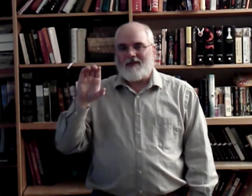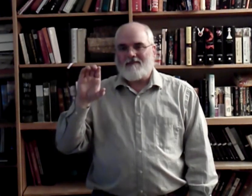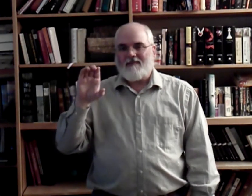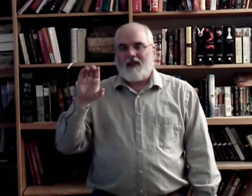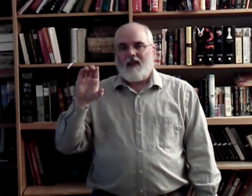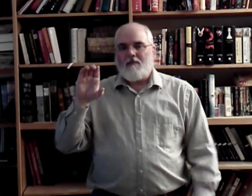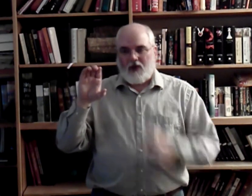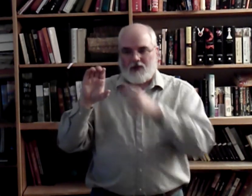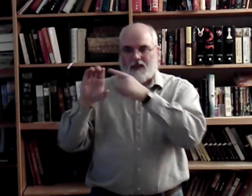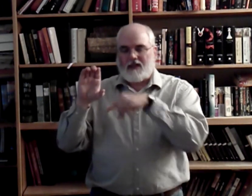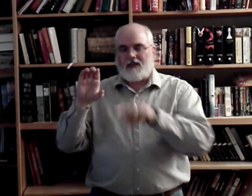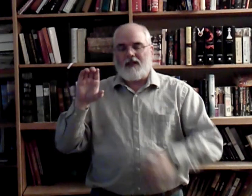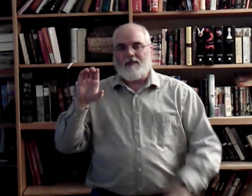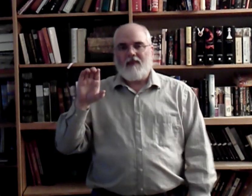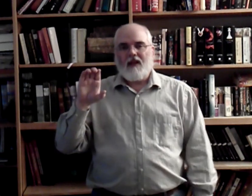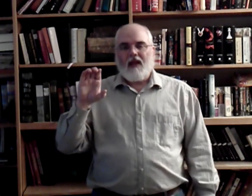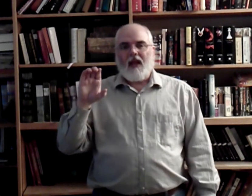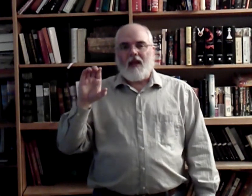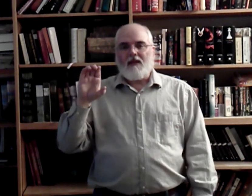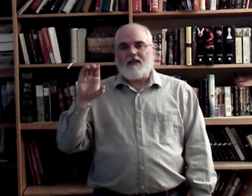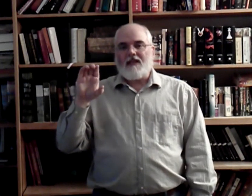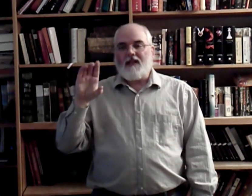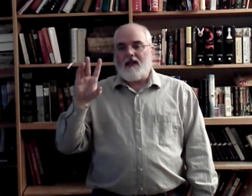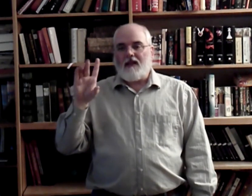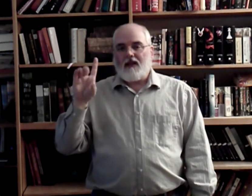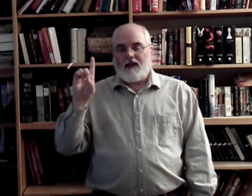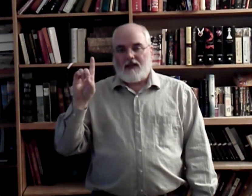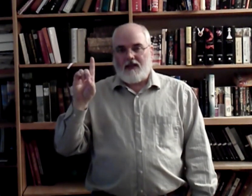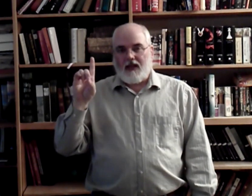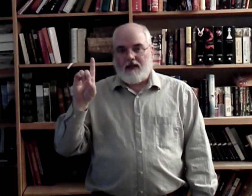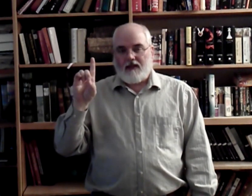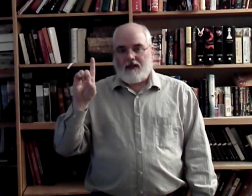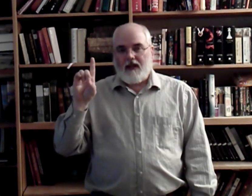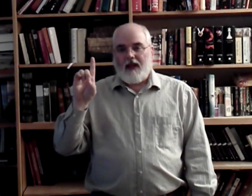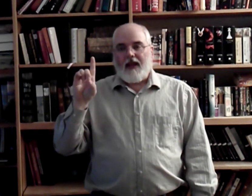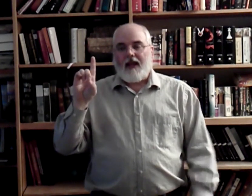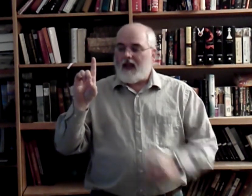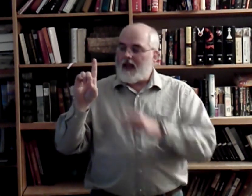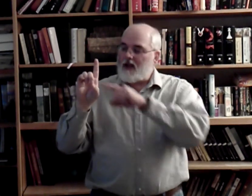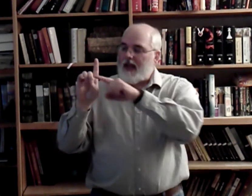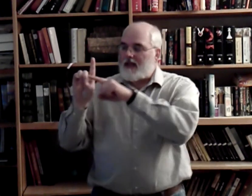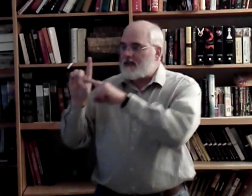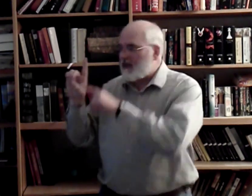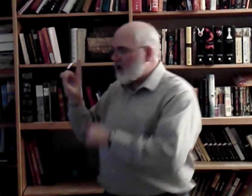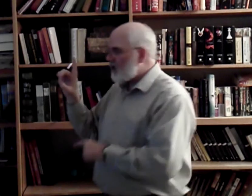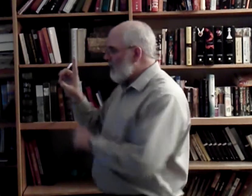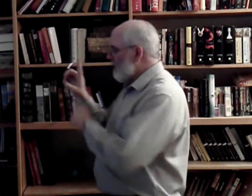But it looks like the letter C. Maybe you see D. D. It has a circle